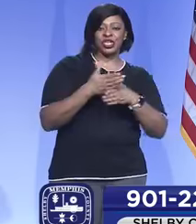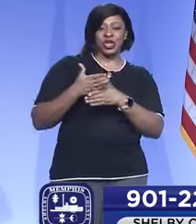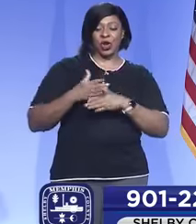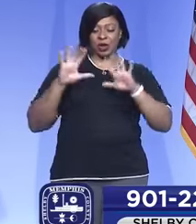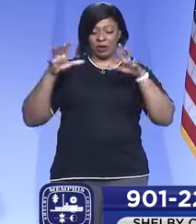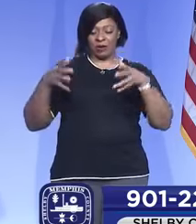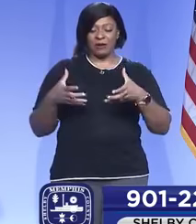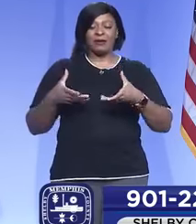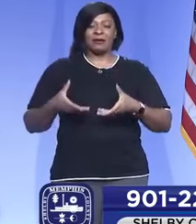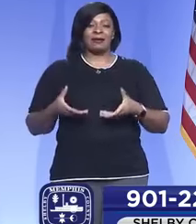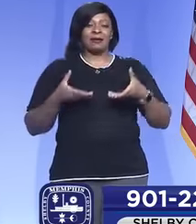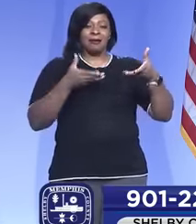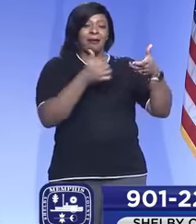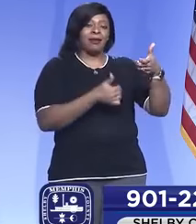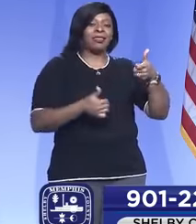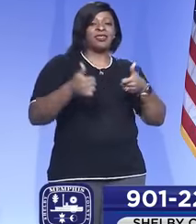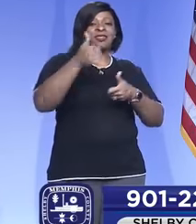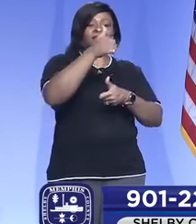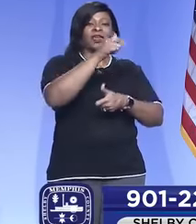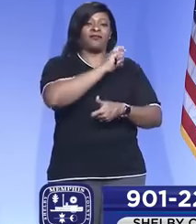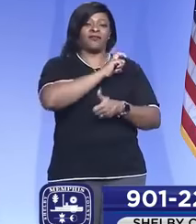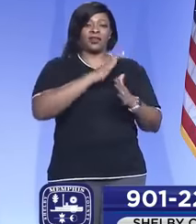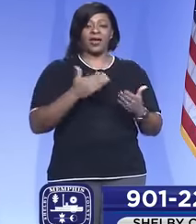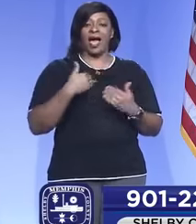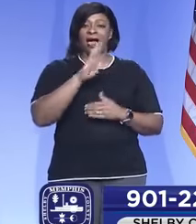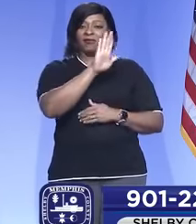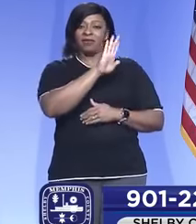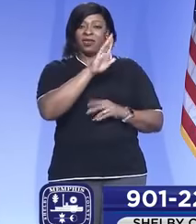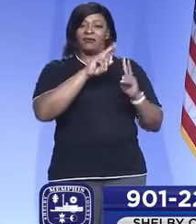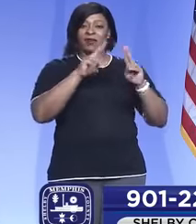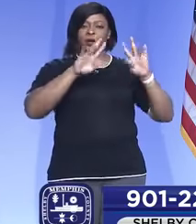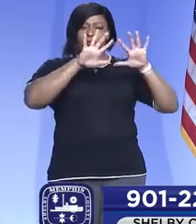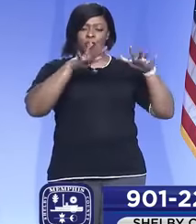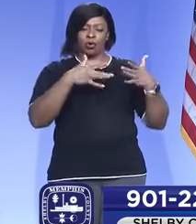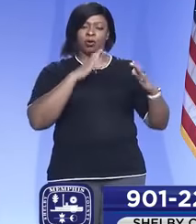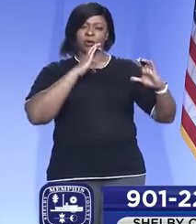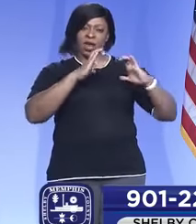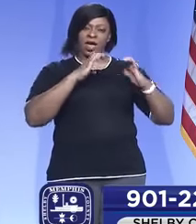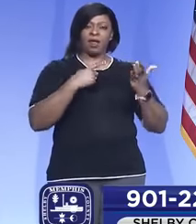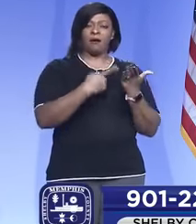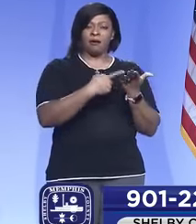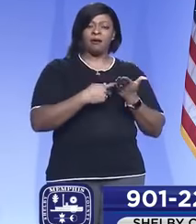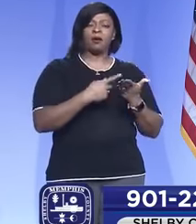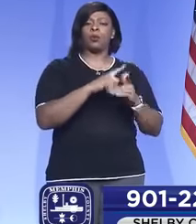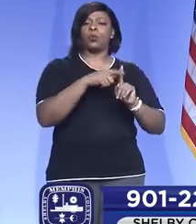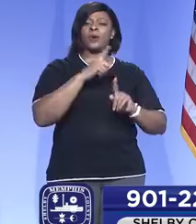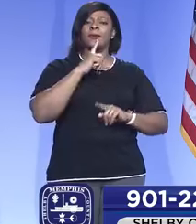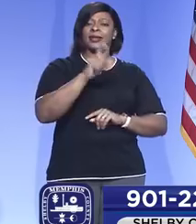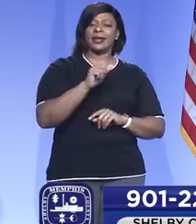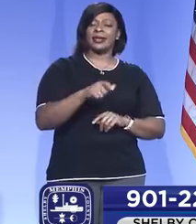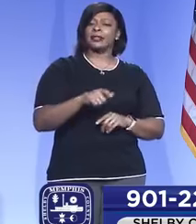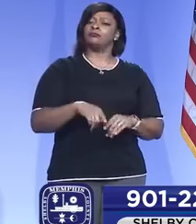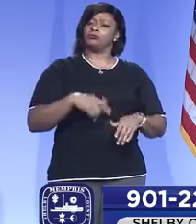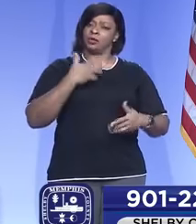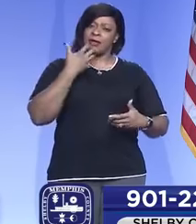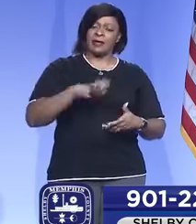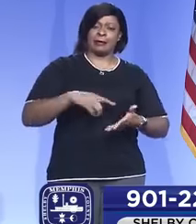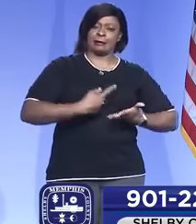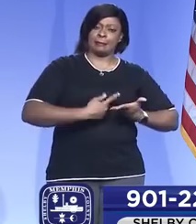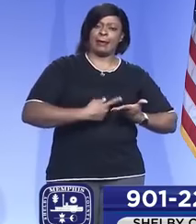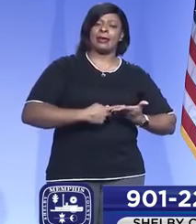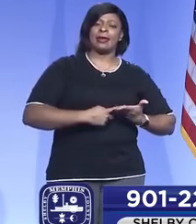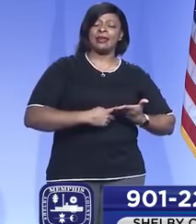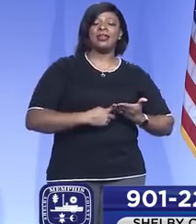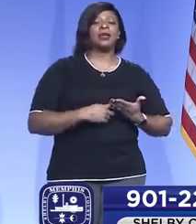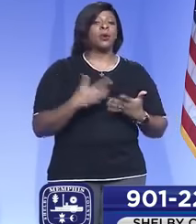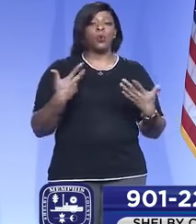with the elected officials and have very robust dialogue and, when necessary, heated debate. But